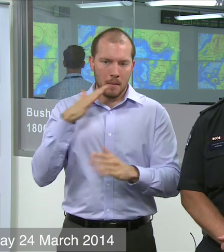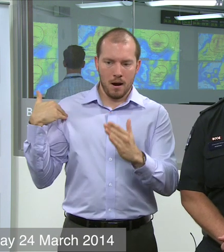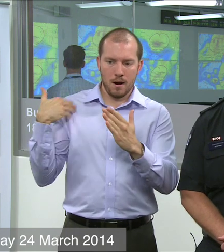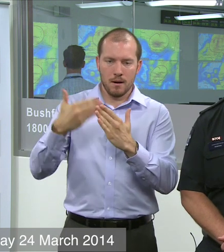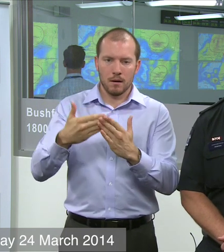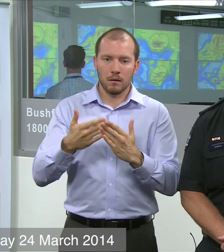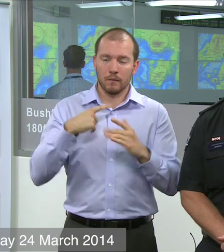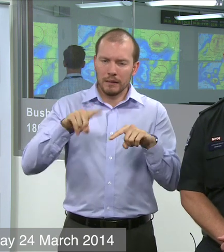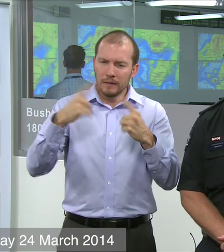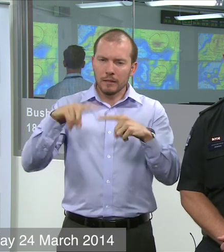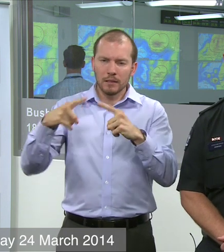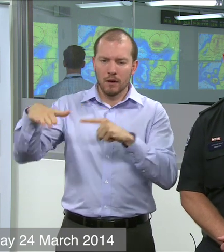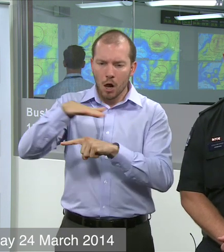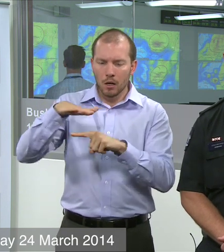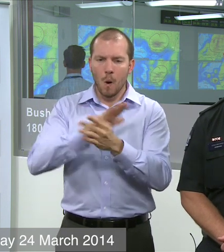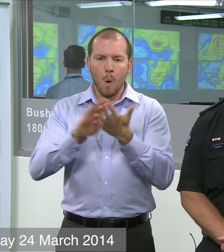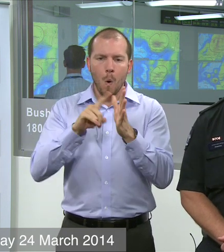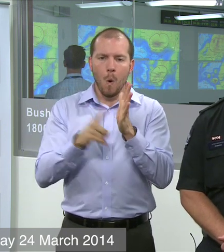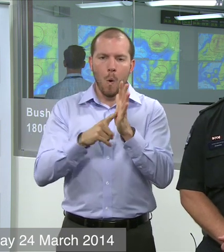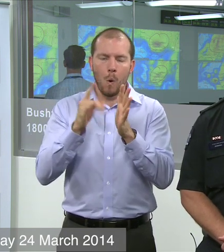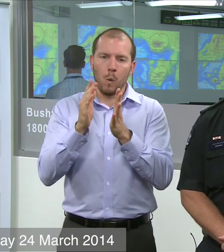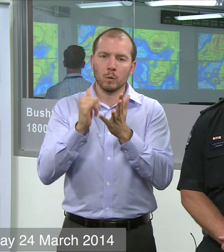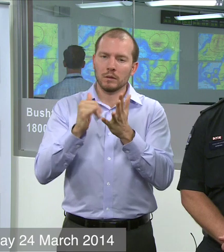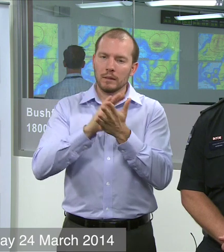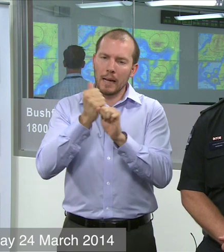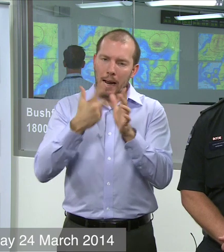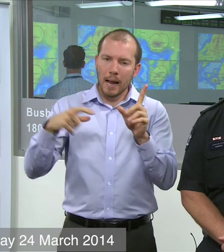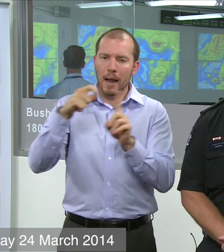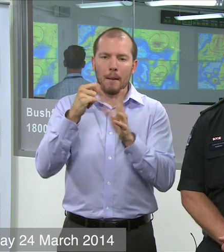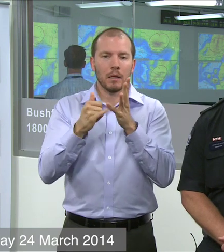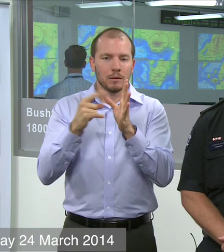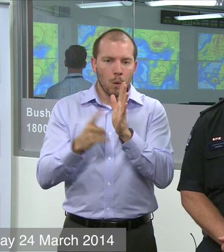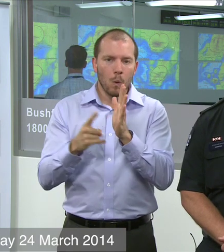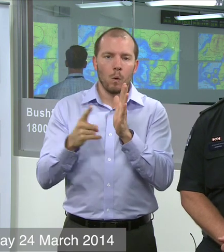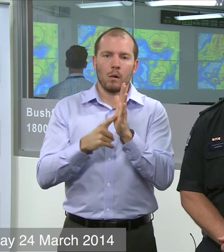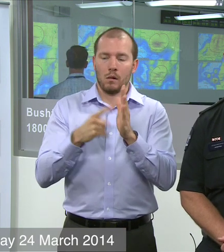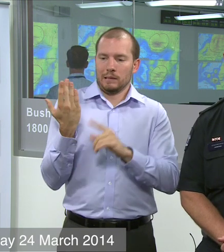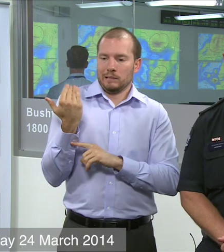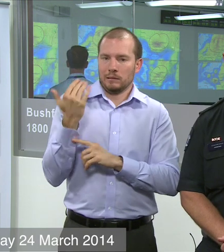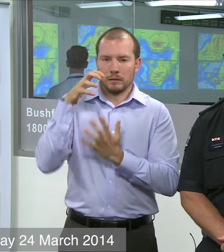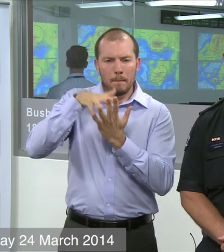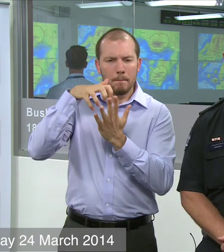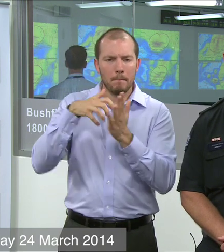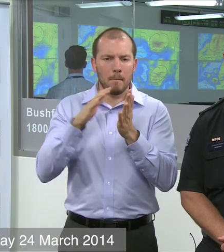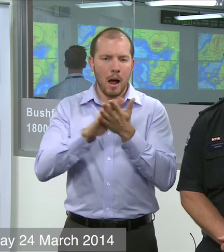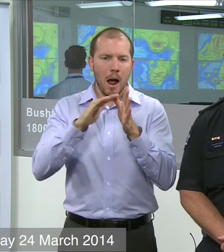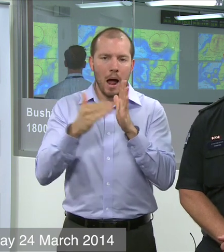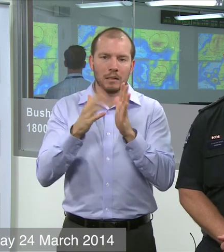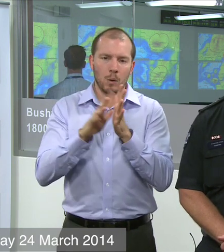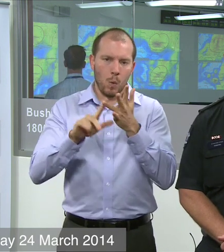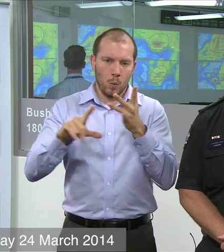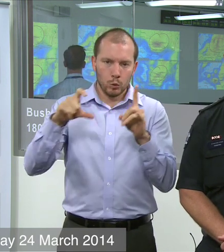that we've never been before. We've been to Halls Gap and Storr and obviously recently down at the mines at Hazelwood in Morwell.